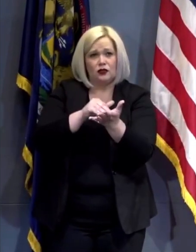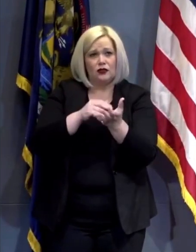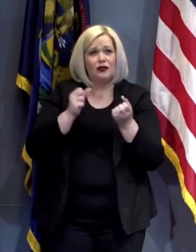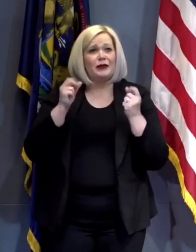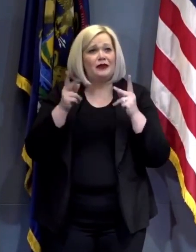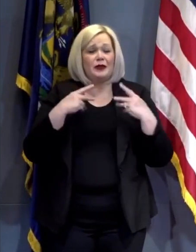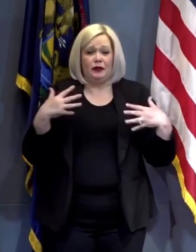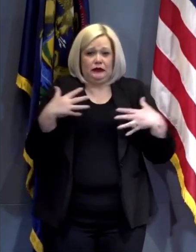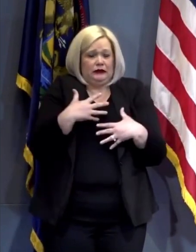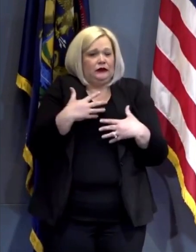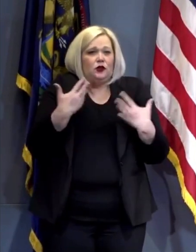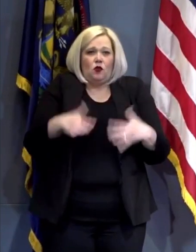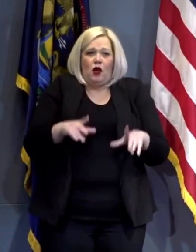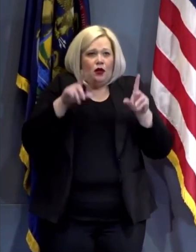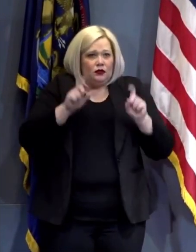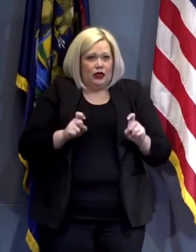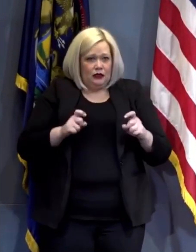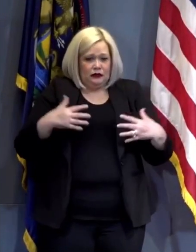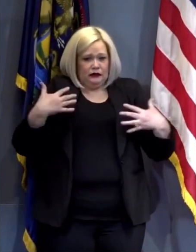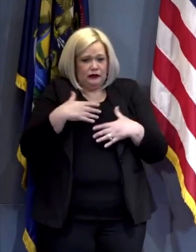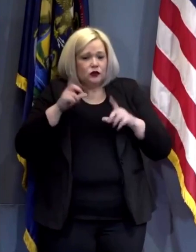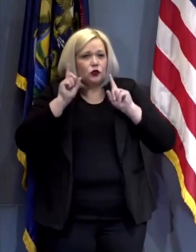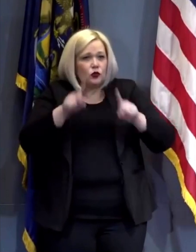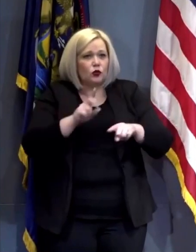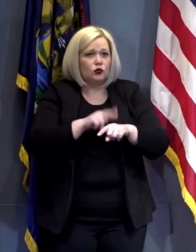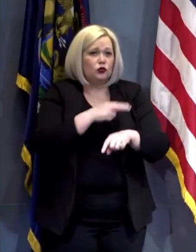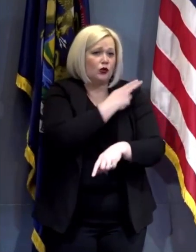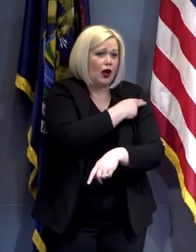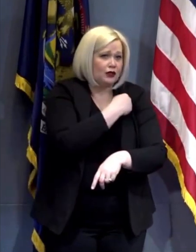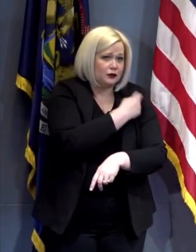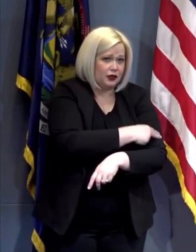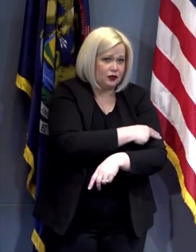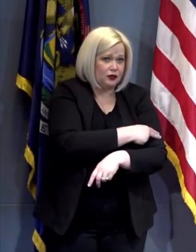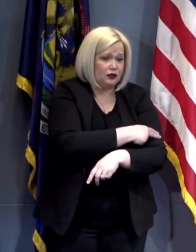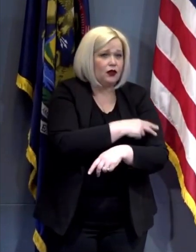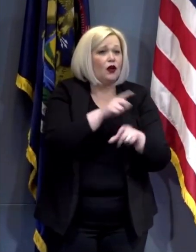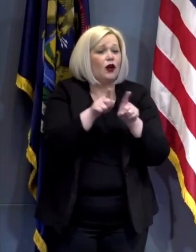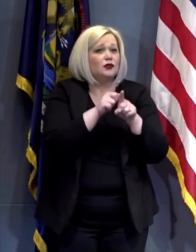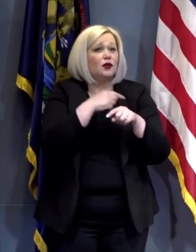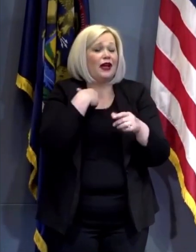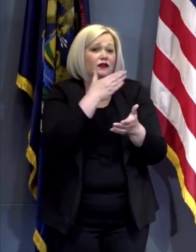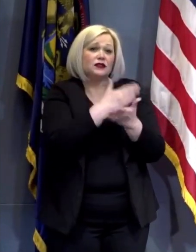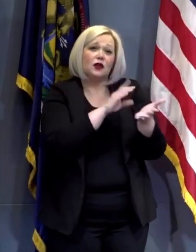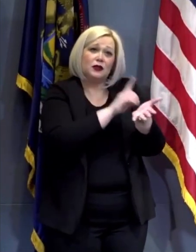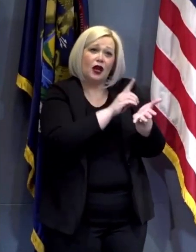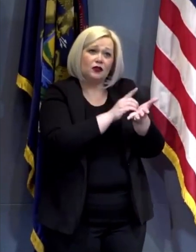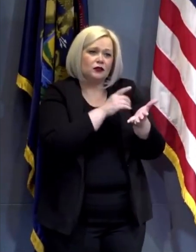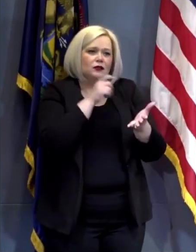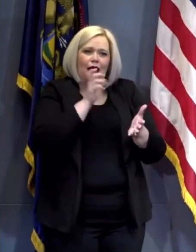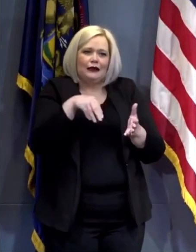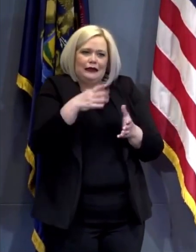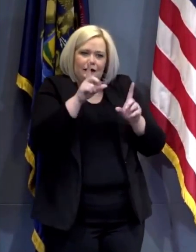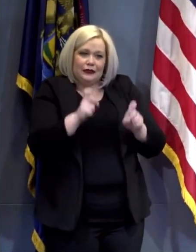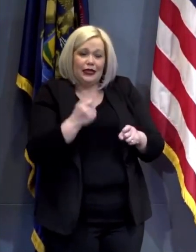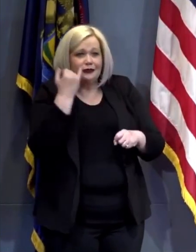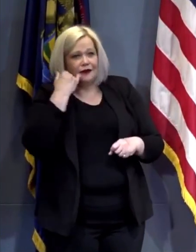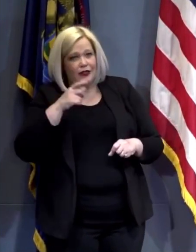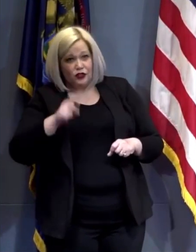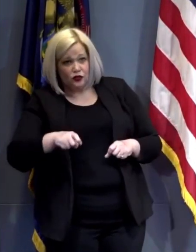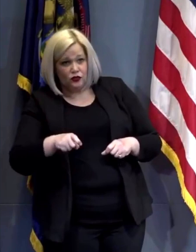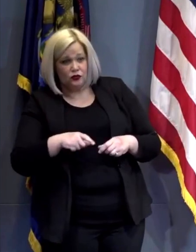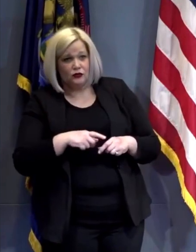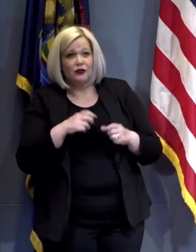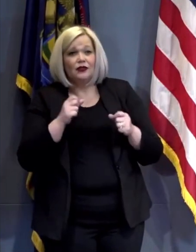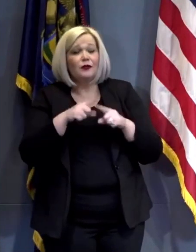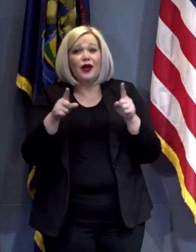tested they feared going to the hospital or that we've had doctors who have not prescribed tests and maybe they could have but a lot of people